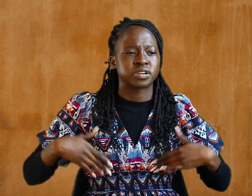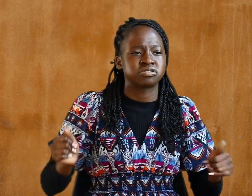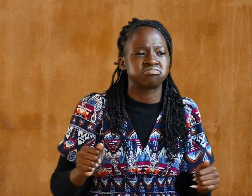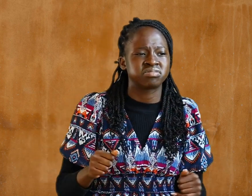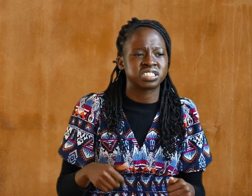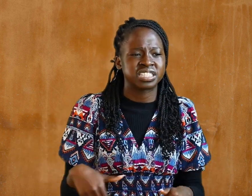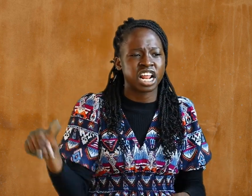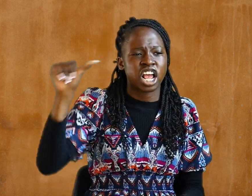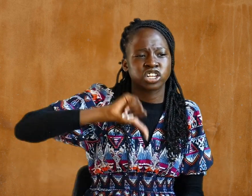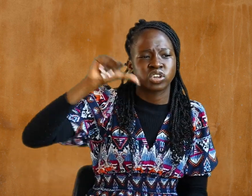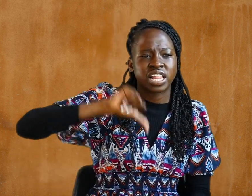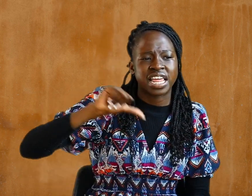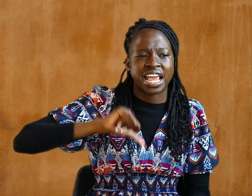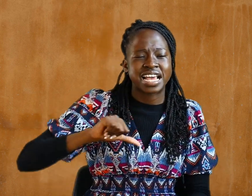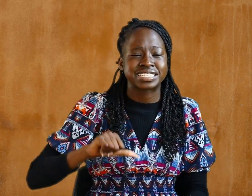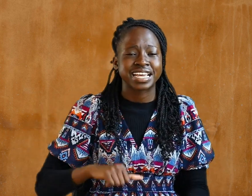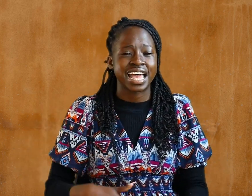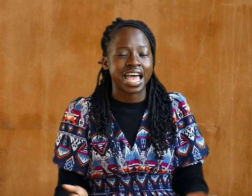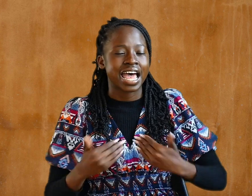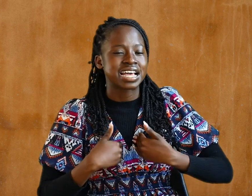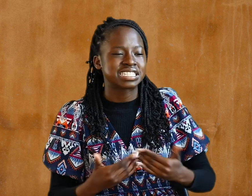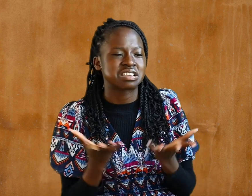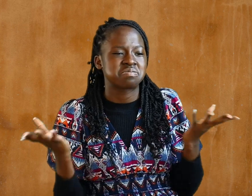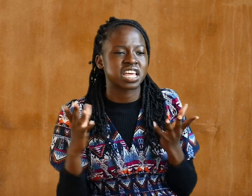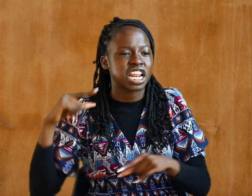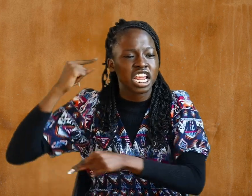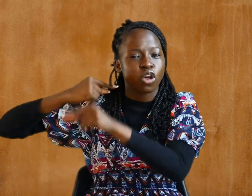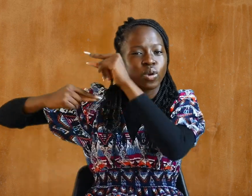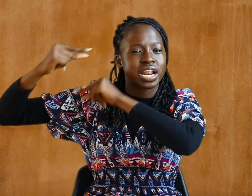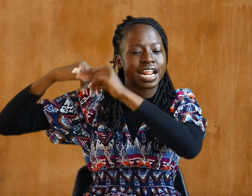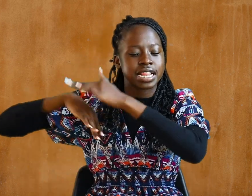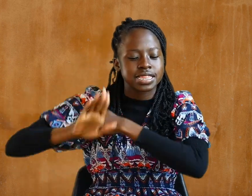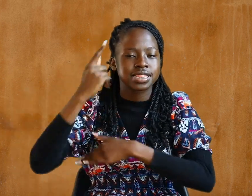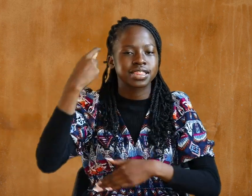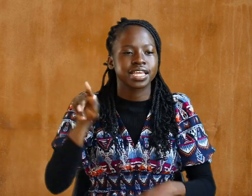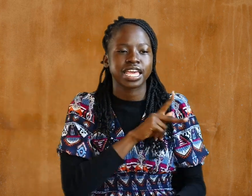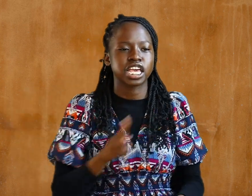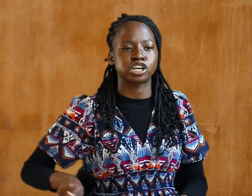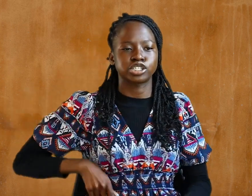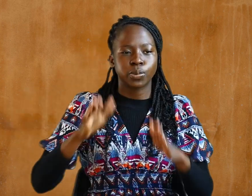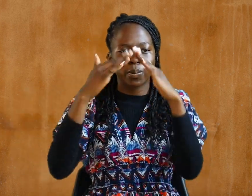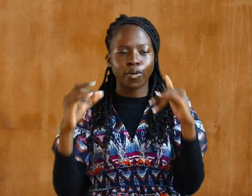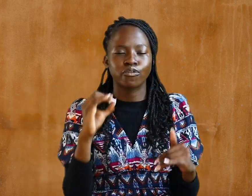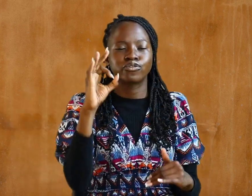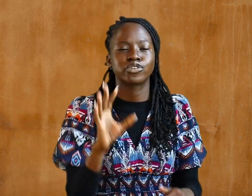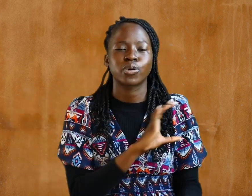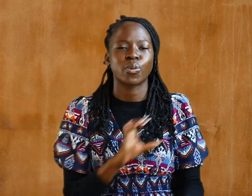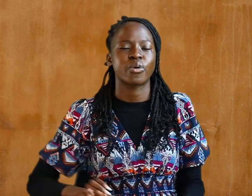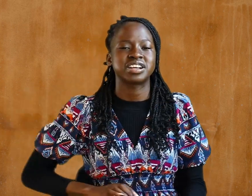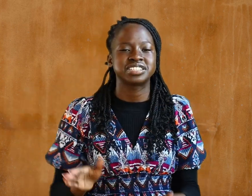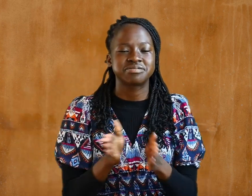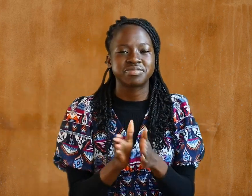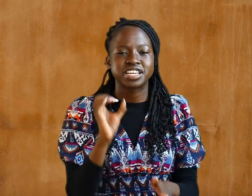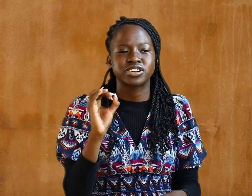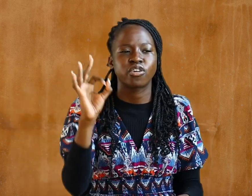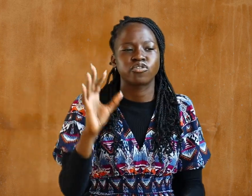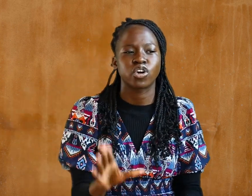has any inheritance in the kingdom of Christ and of God. Let no one